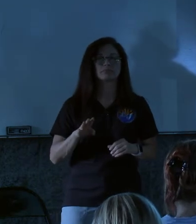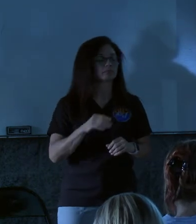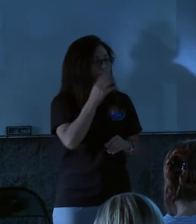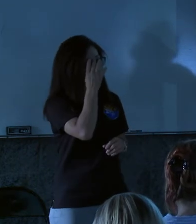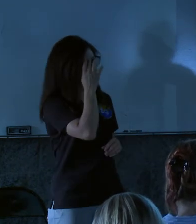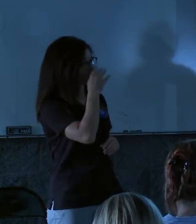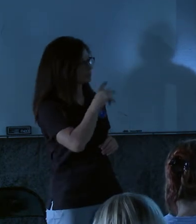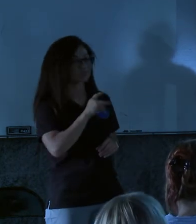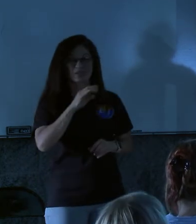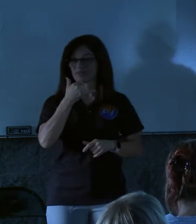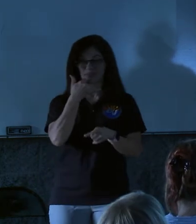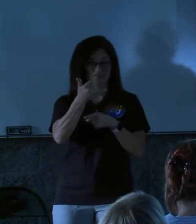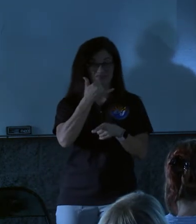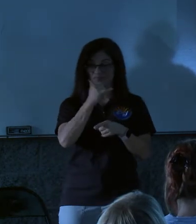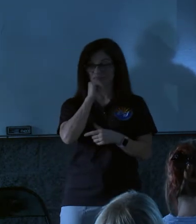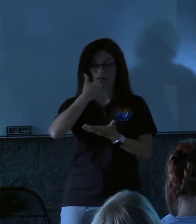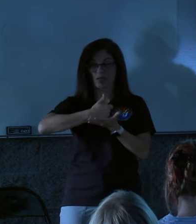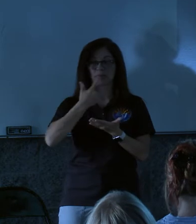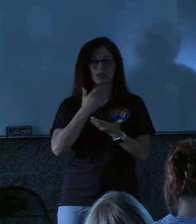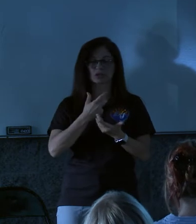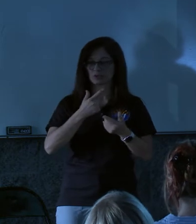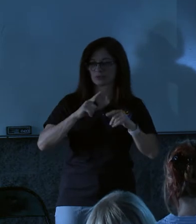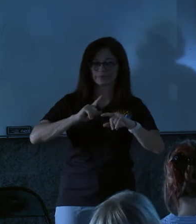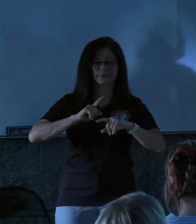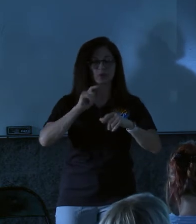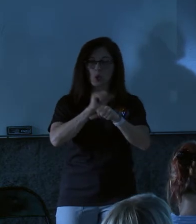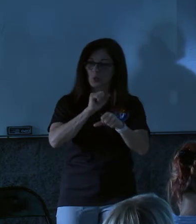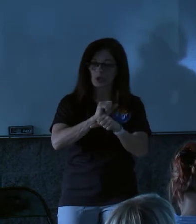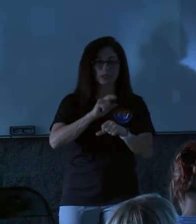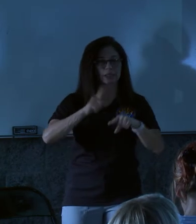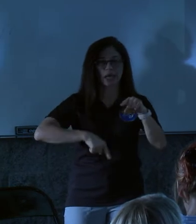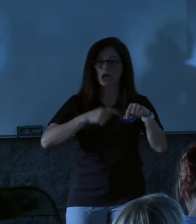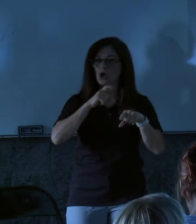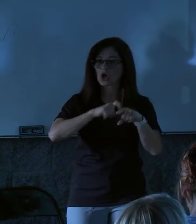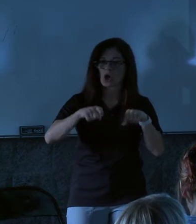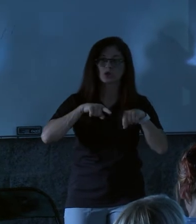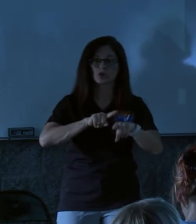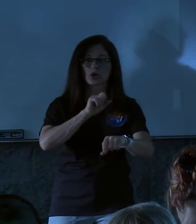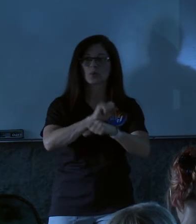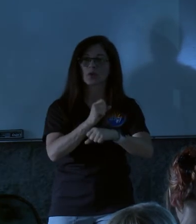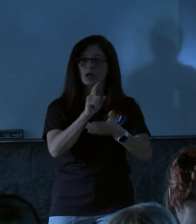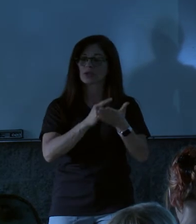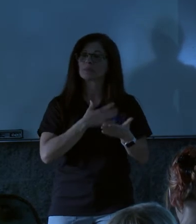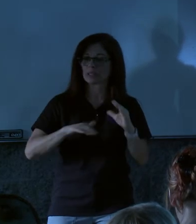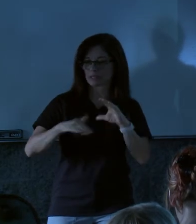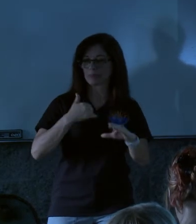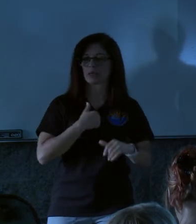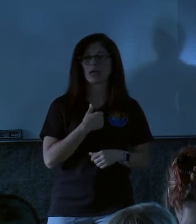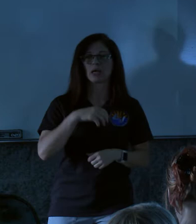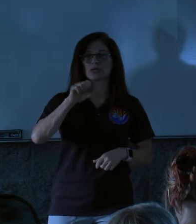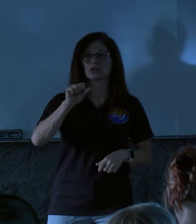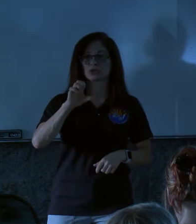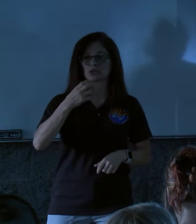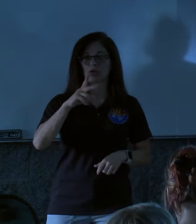If phone calls don't work for you because you work hours outside of the typical workday, email me at schultzfloodrecovery at